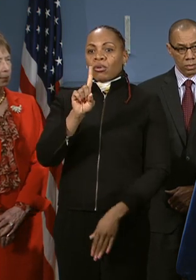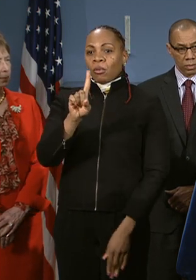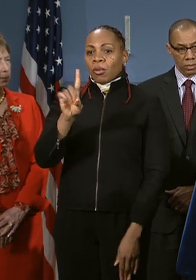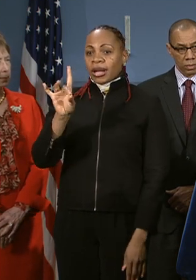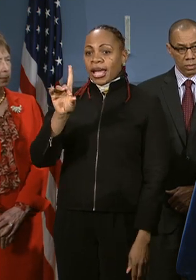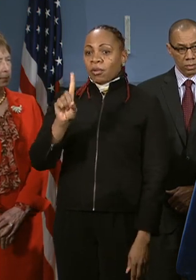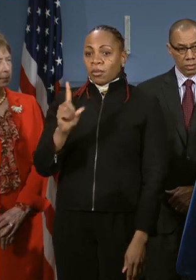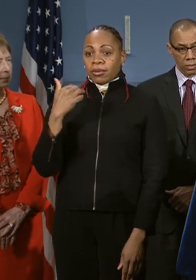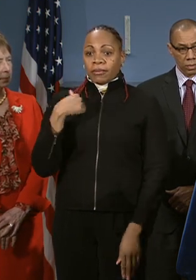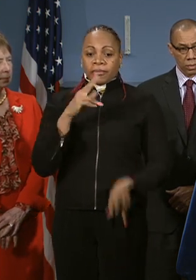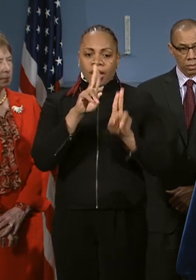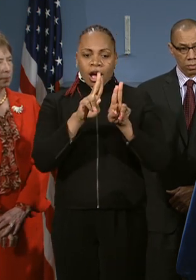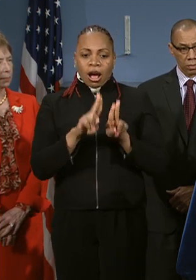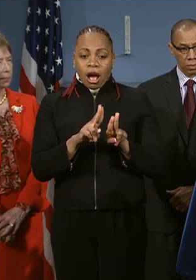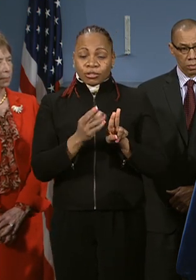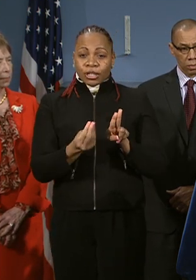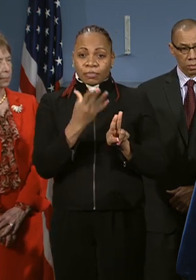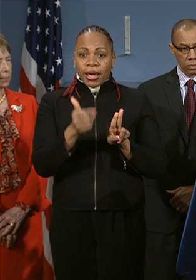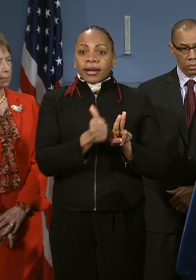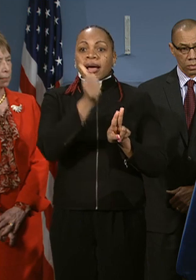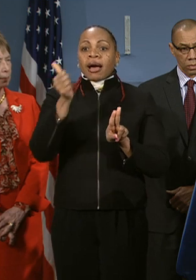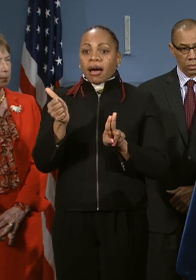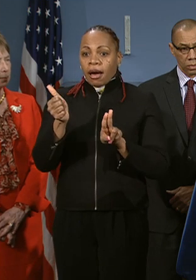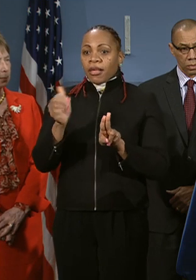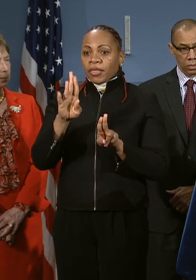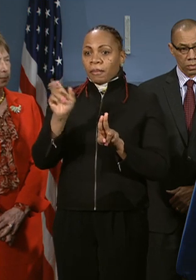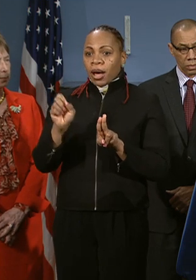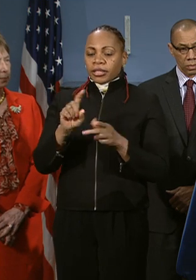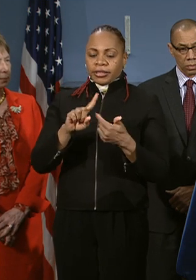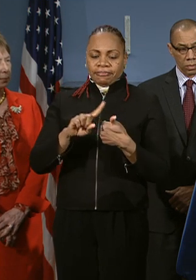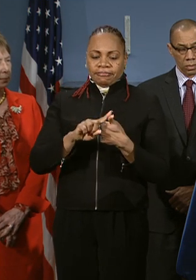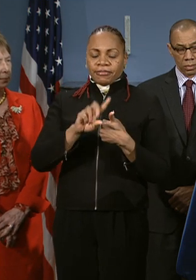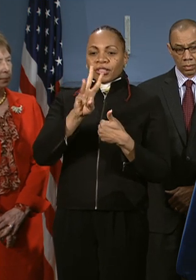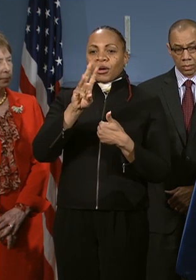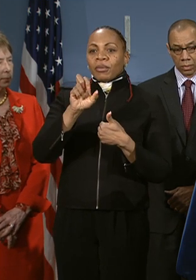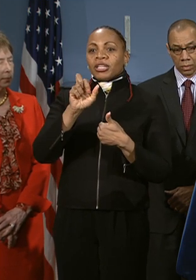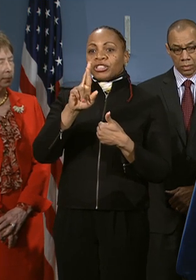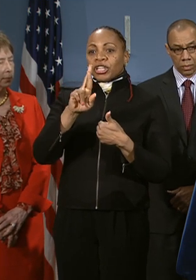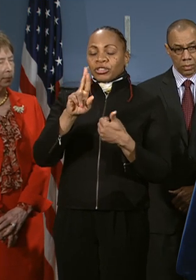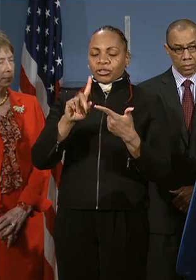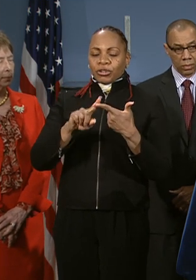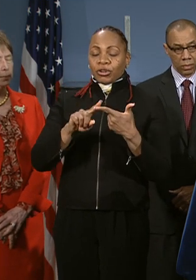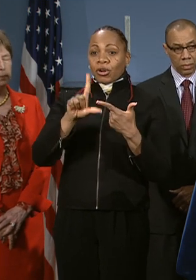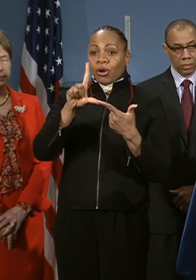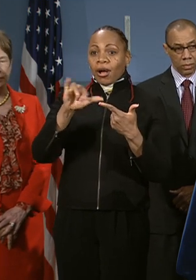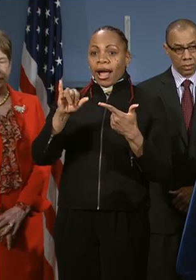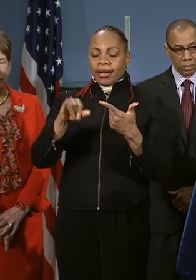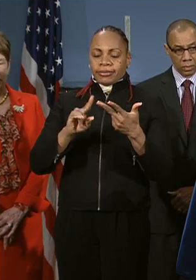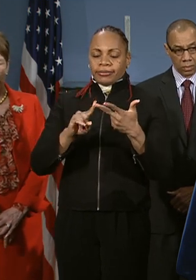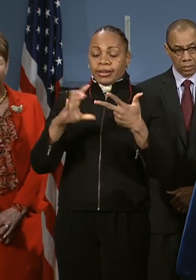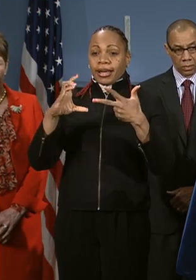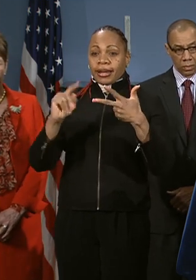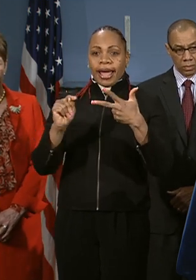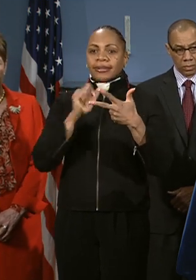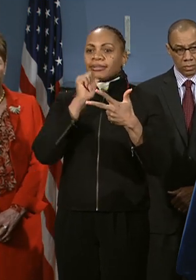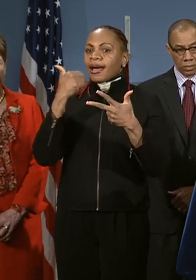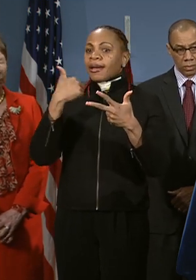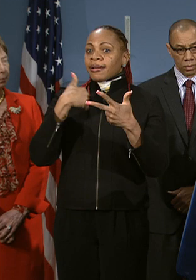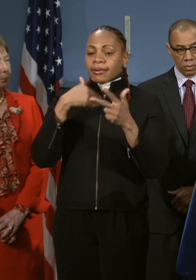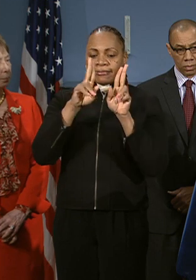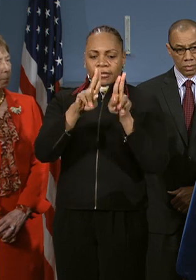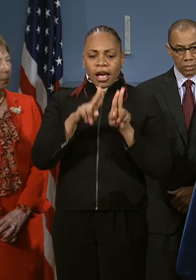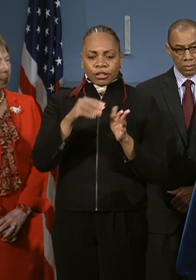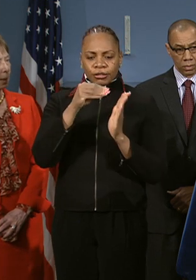contracts with other bus companies nearby in Westchester County on Long Island and Connecticut that do not have in those contract provisions